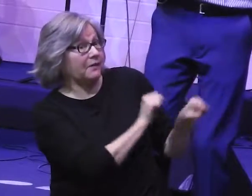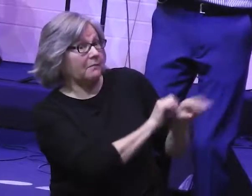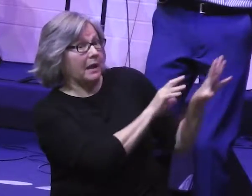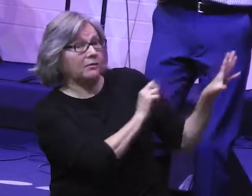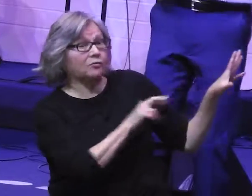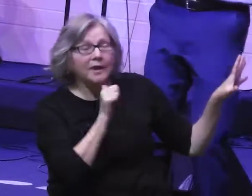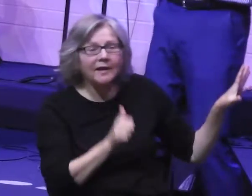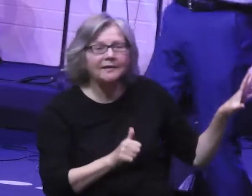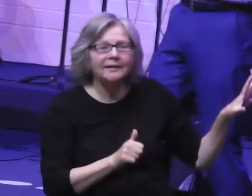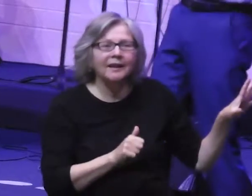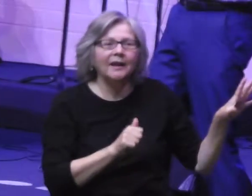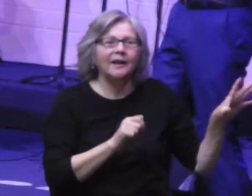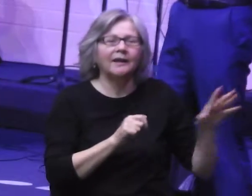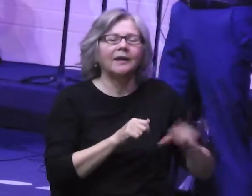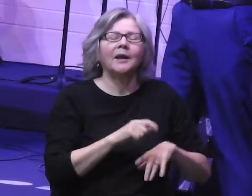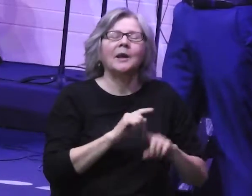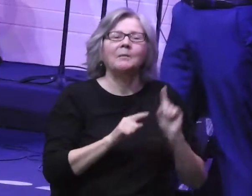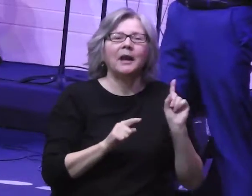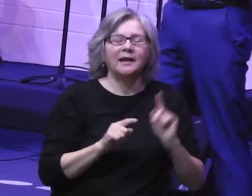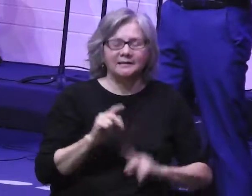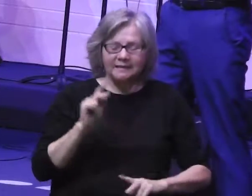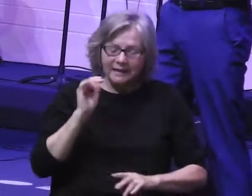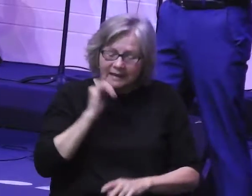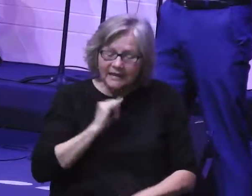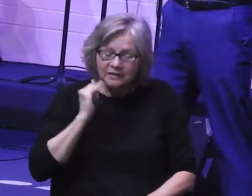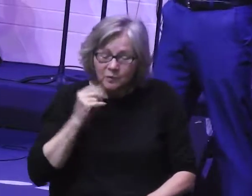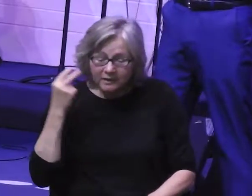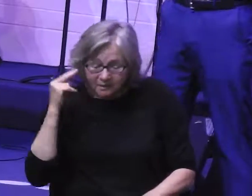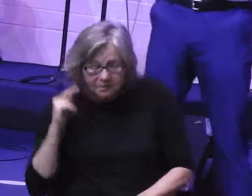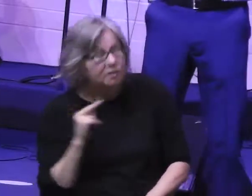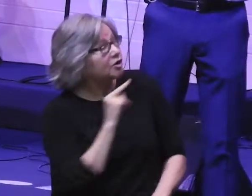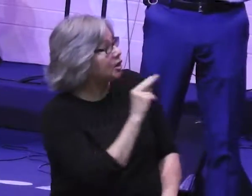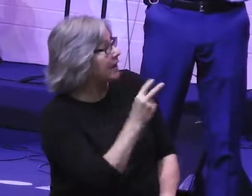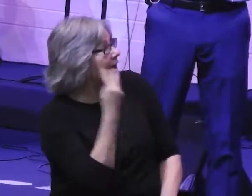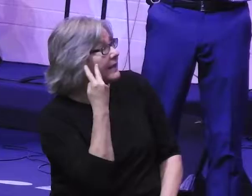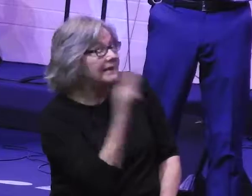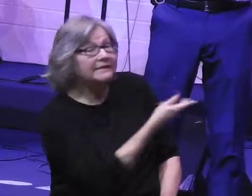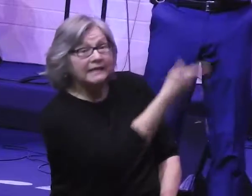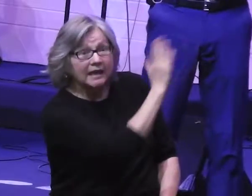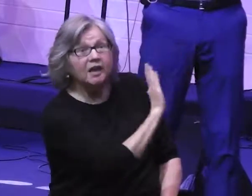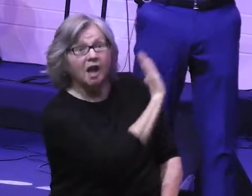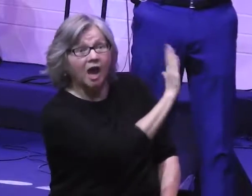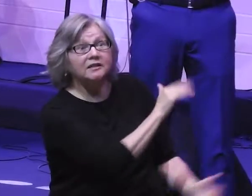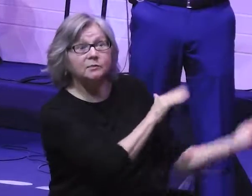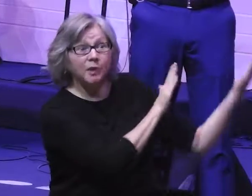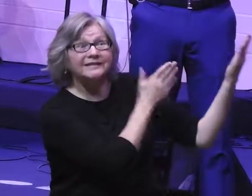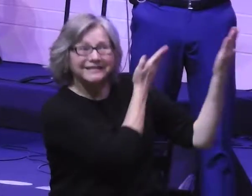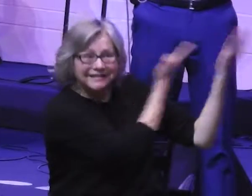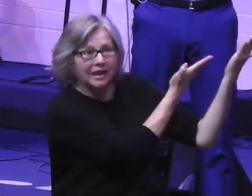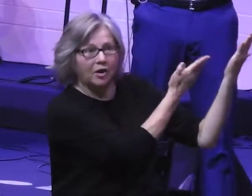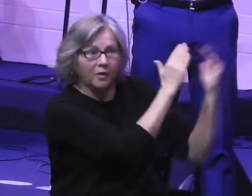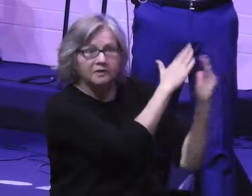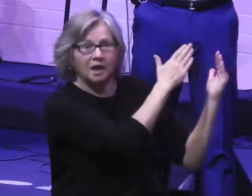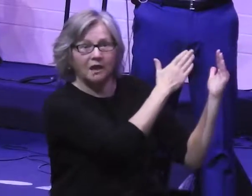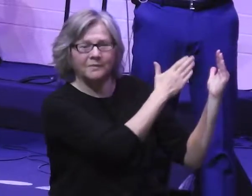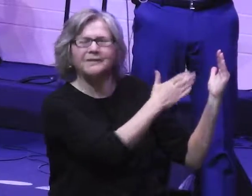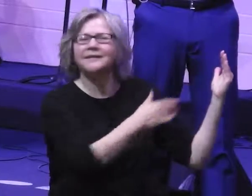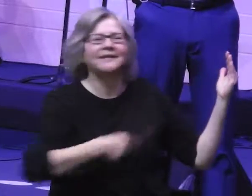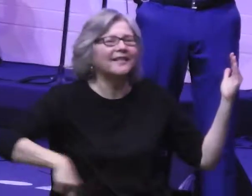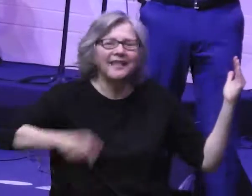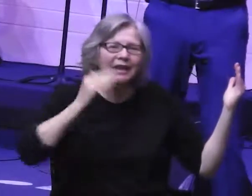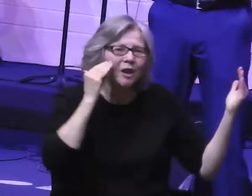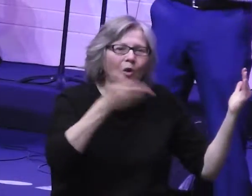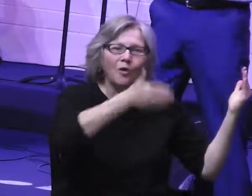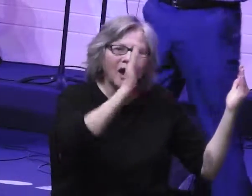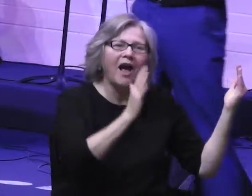we're told really clearly that they're looking at God's presence on top of the mountain. So, they know God